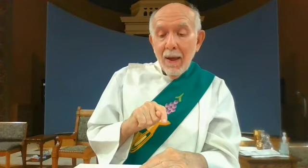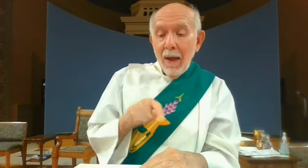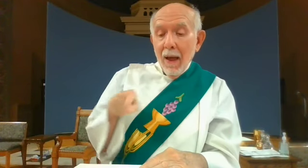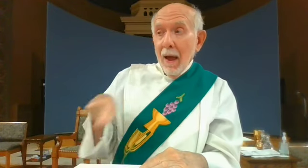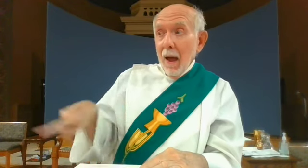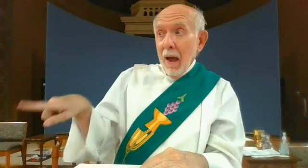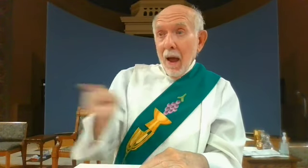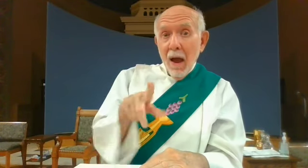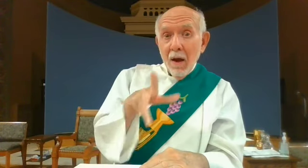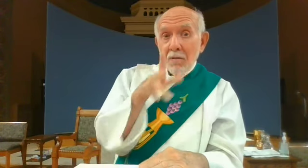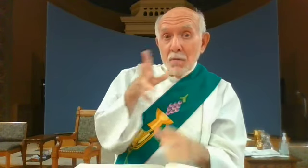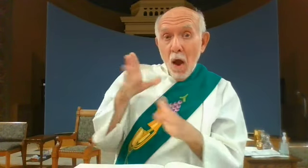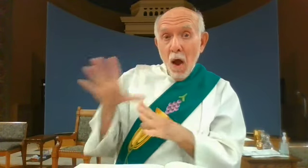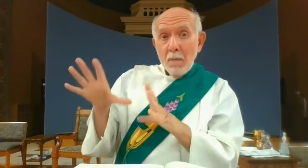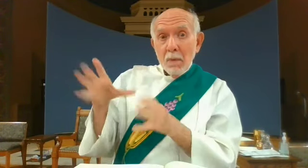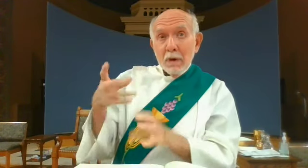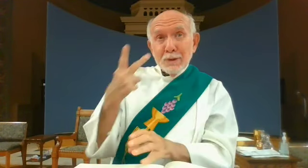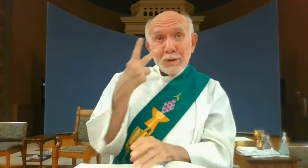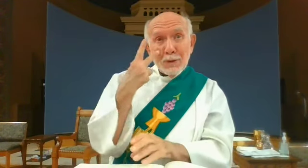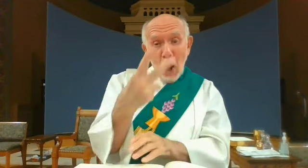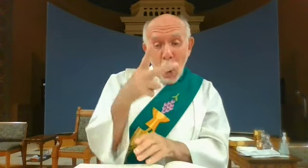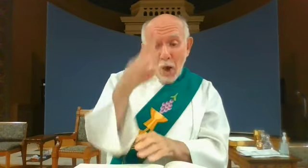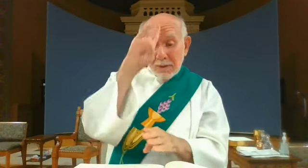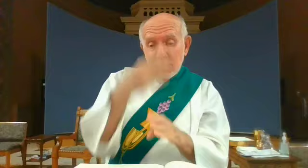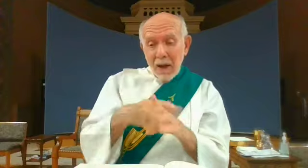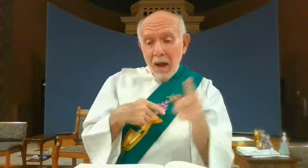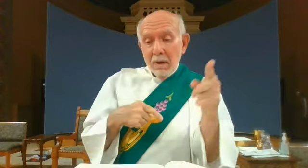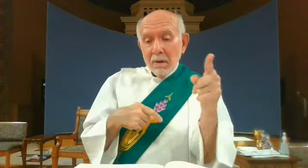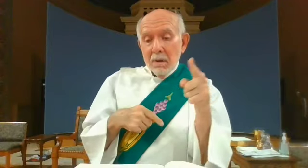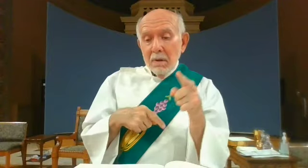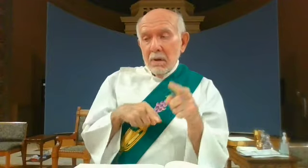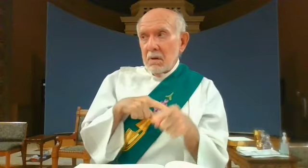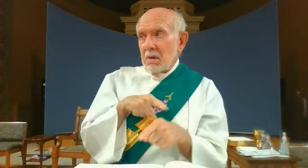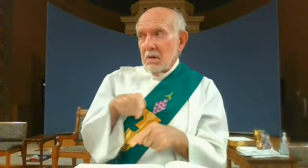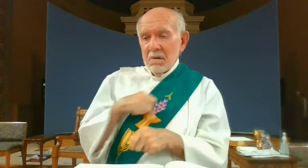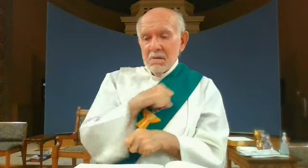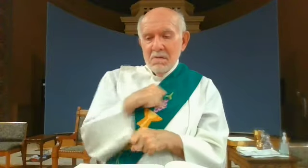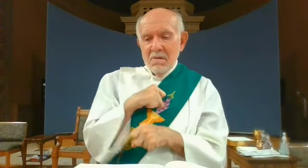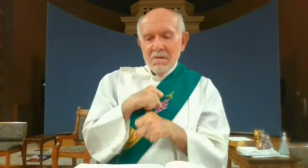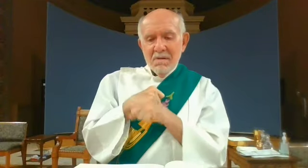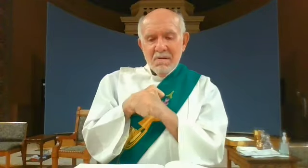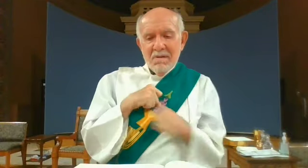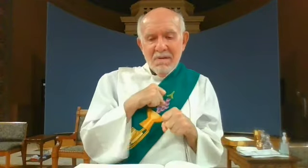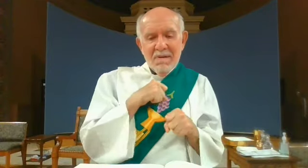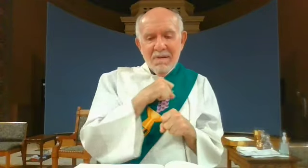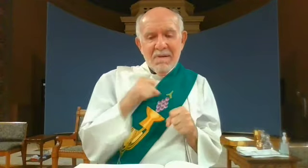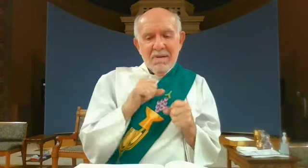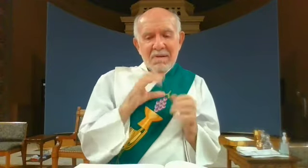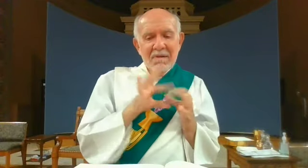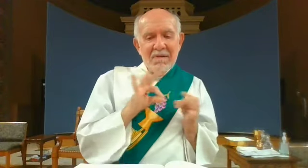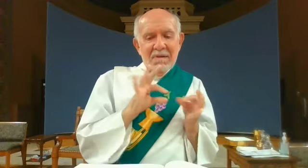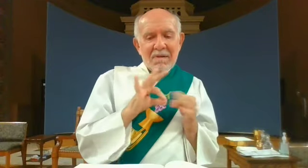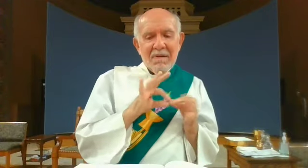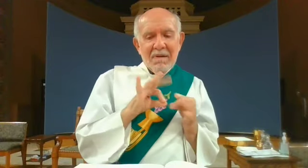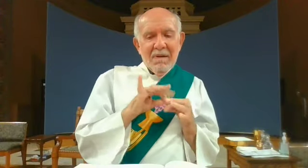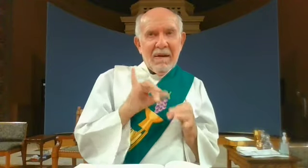but when the tenants saw the son they said to one another